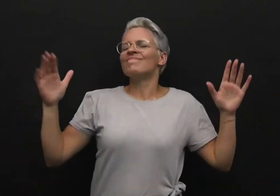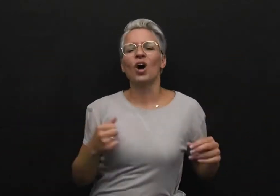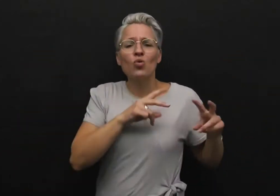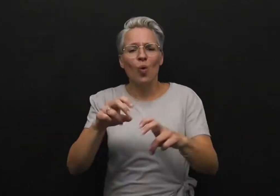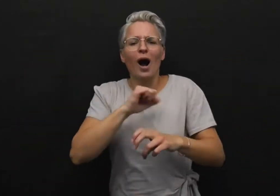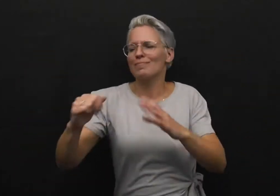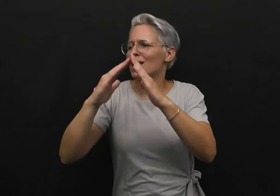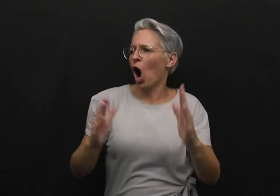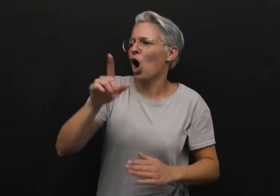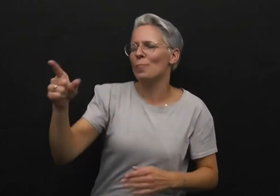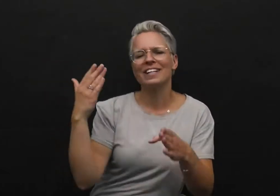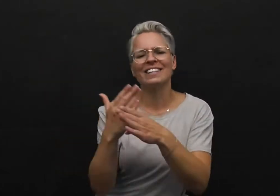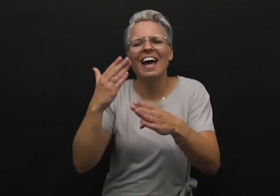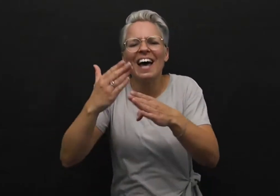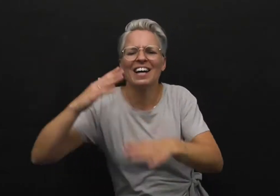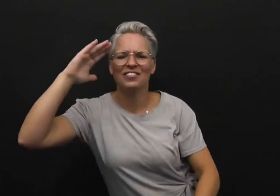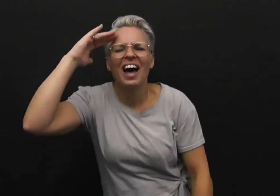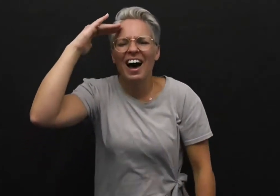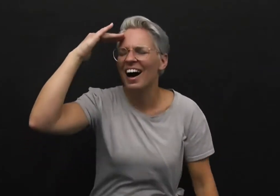Walk me home in the day tonight